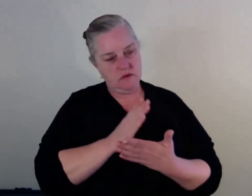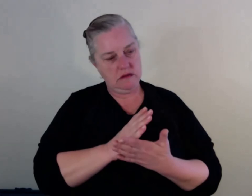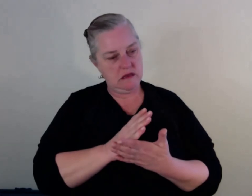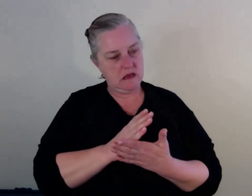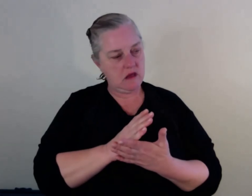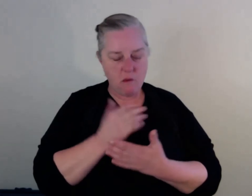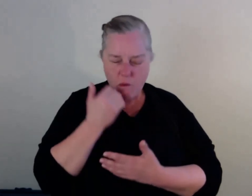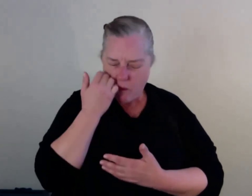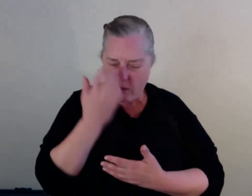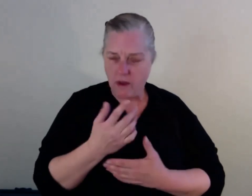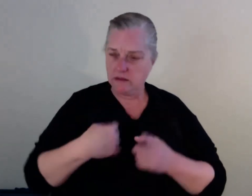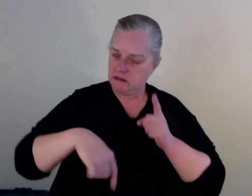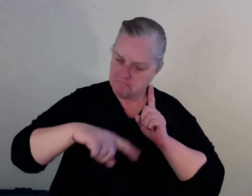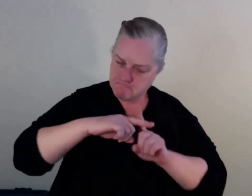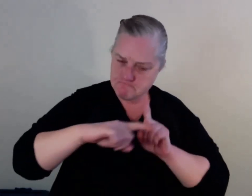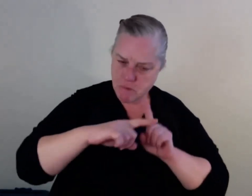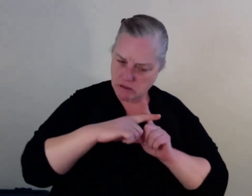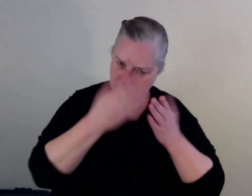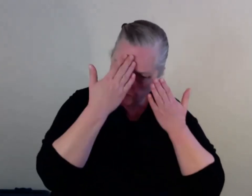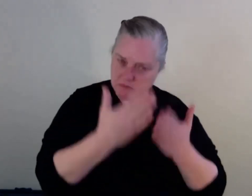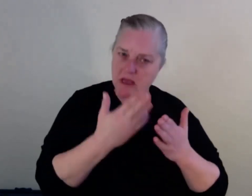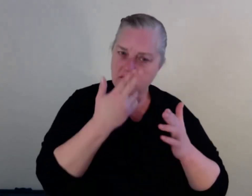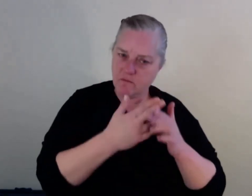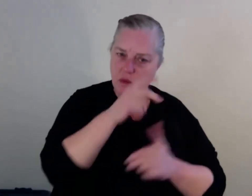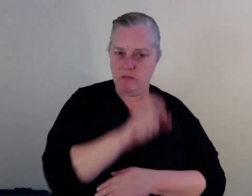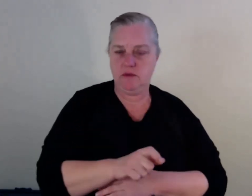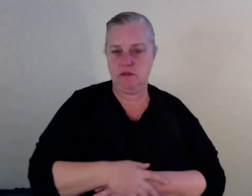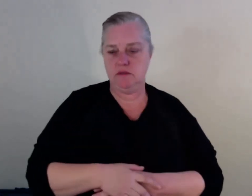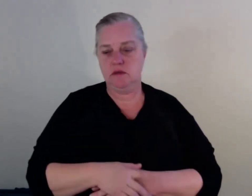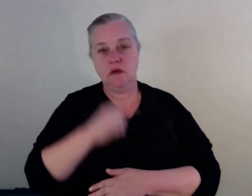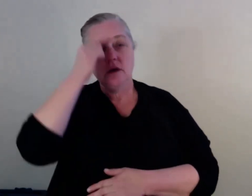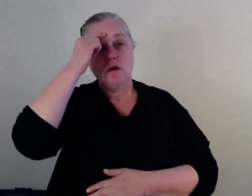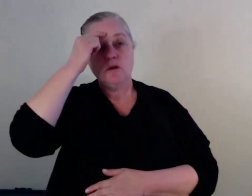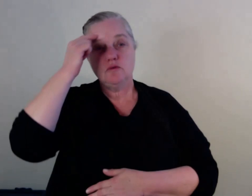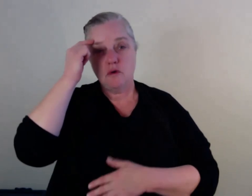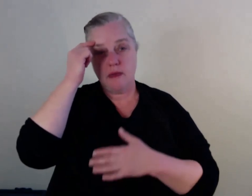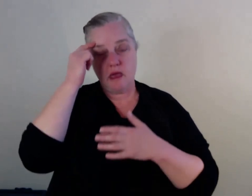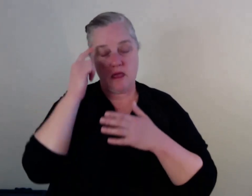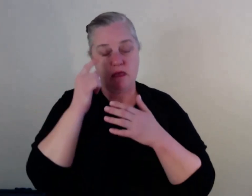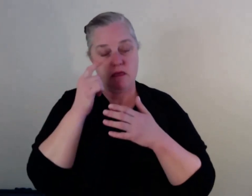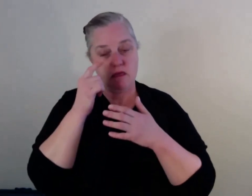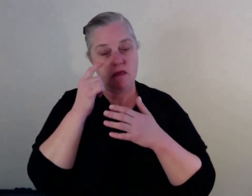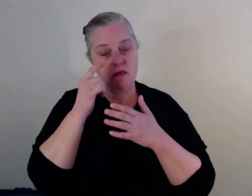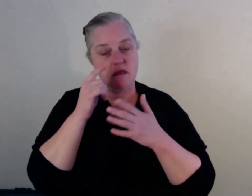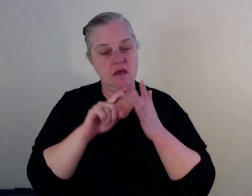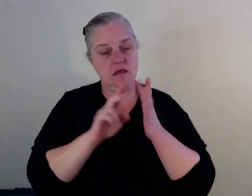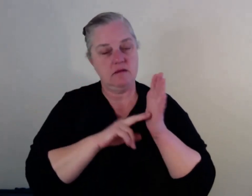trauma informed care. So I went there feeling very safe and everyone there was so well informed and they, they, you know, there